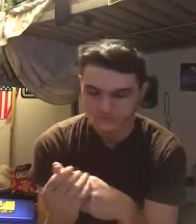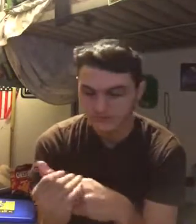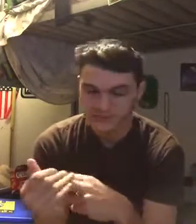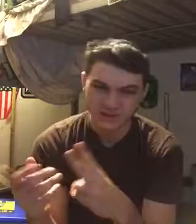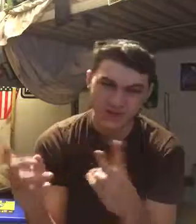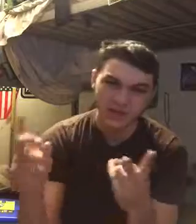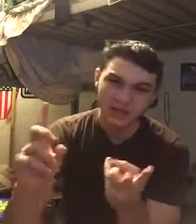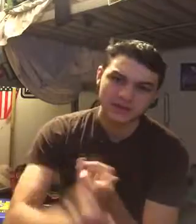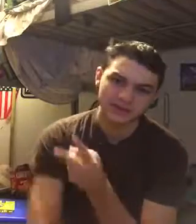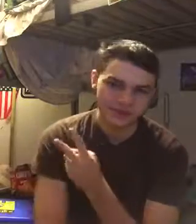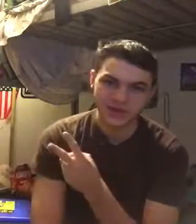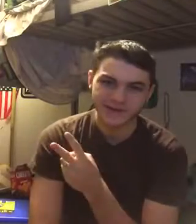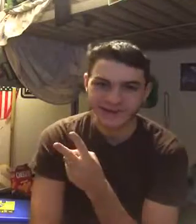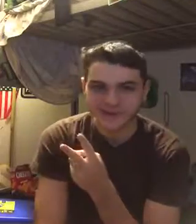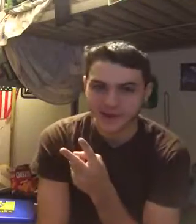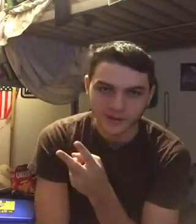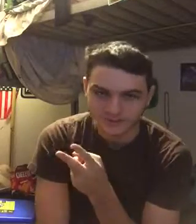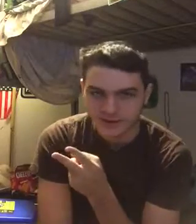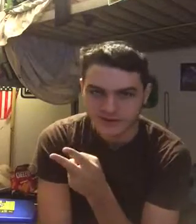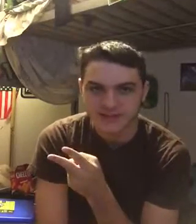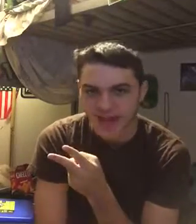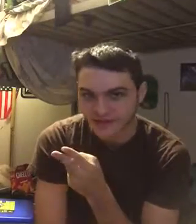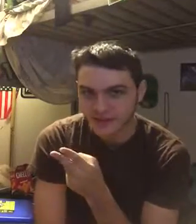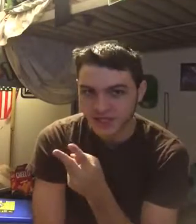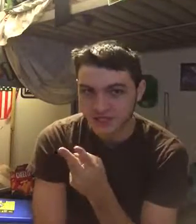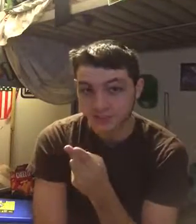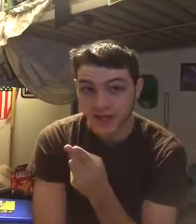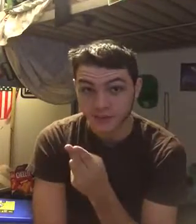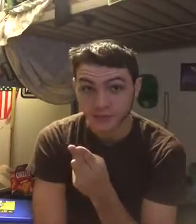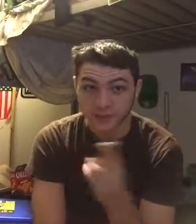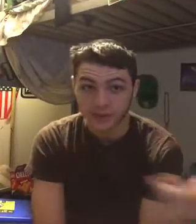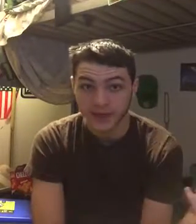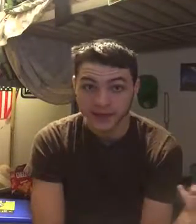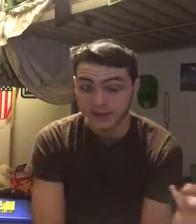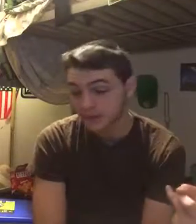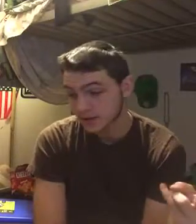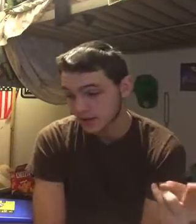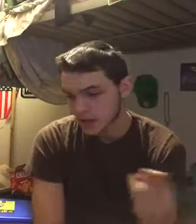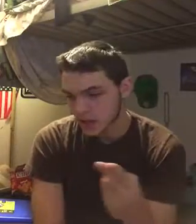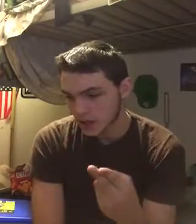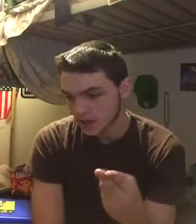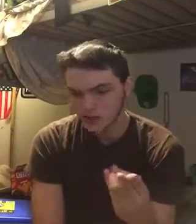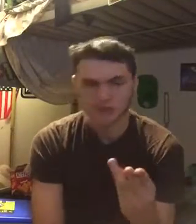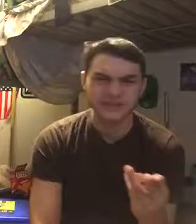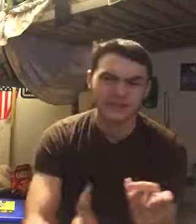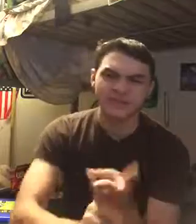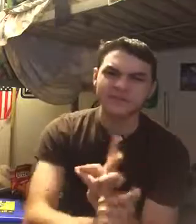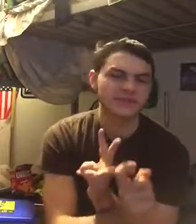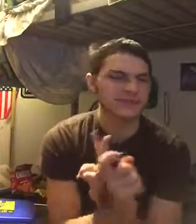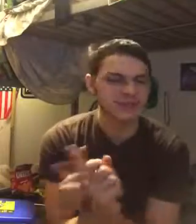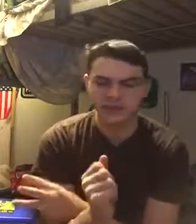so you don't have to have Tom fucking Savage as your backup quarterback or send them to